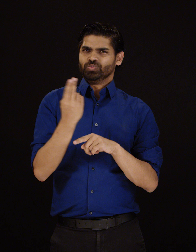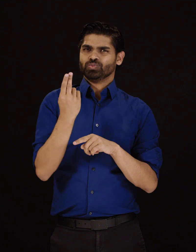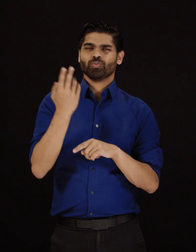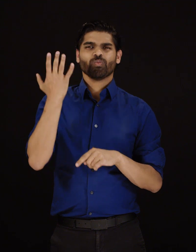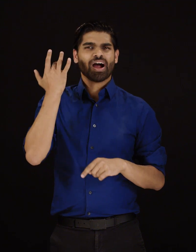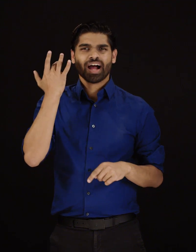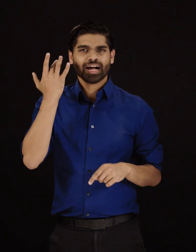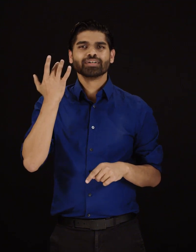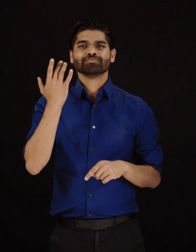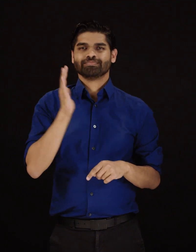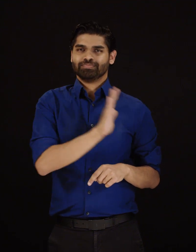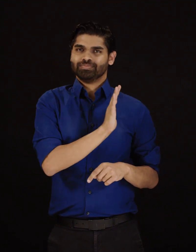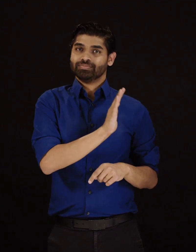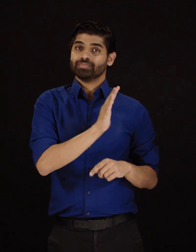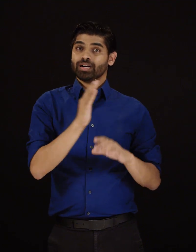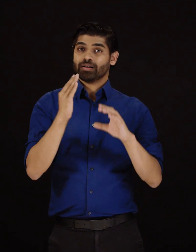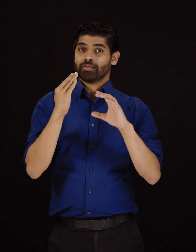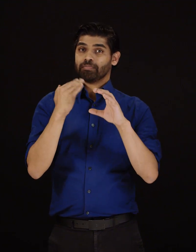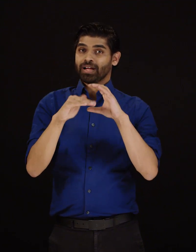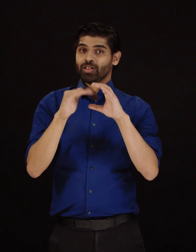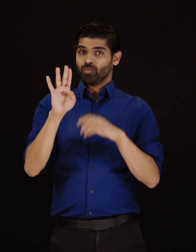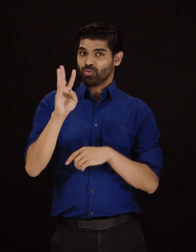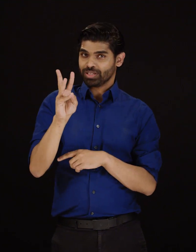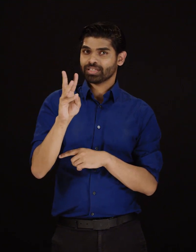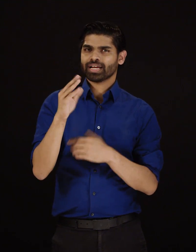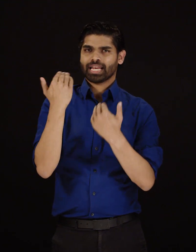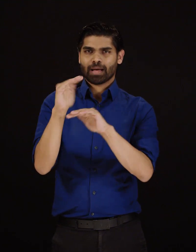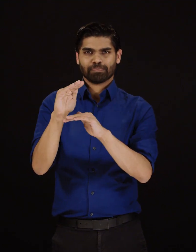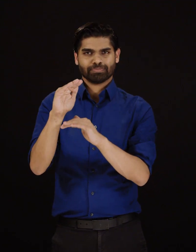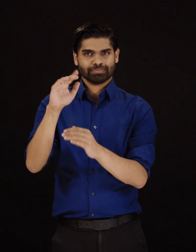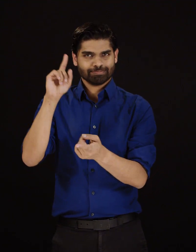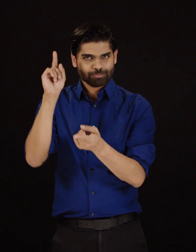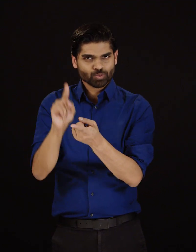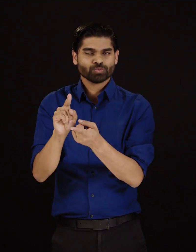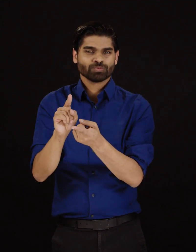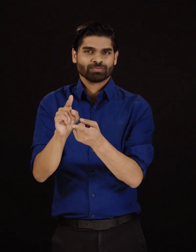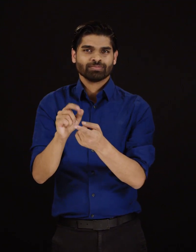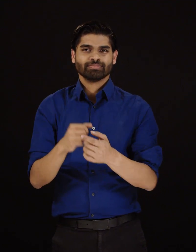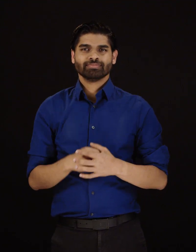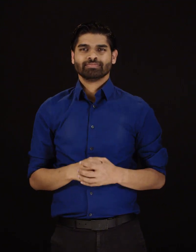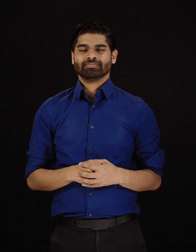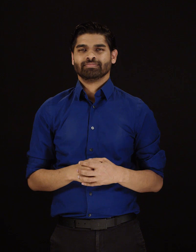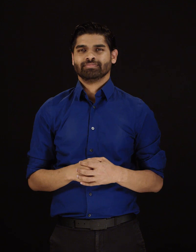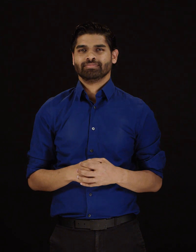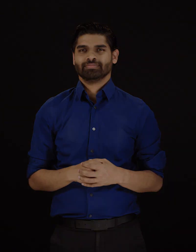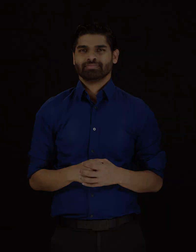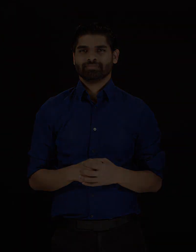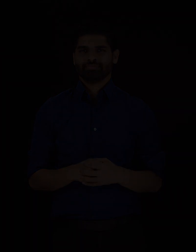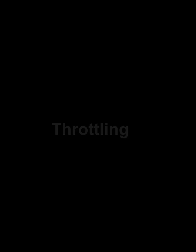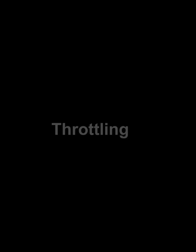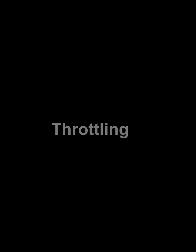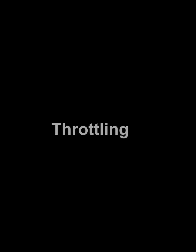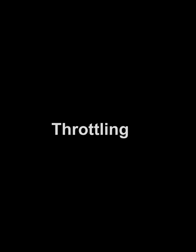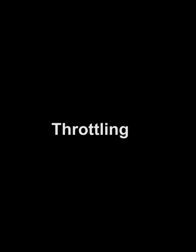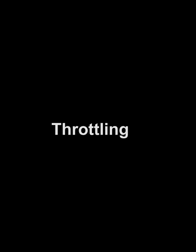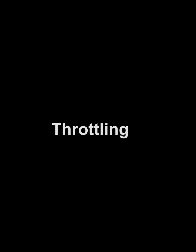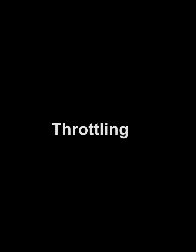The monthly service provider can add a mobile phone to via network. The technology provider that takes an online service provider to switch the